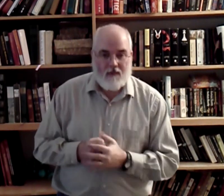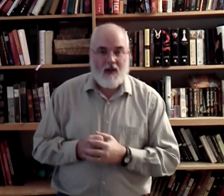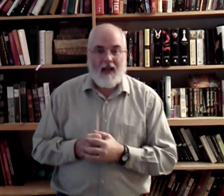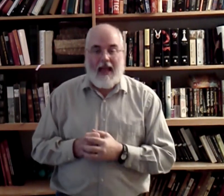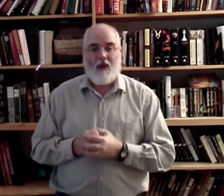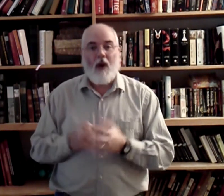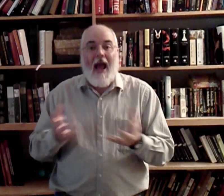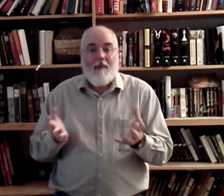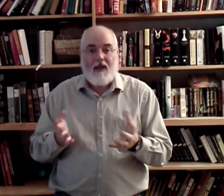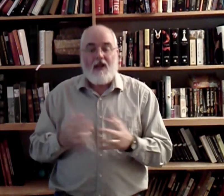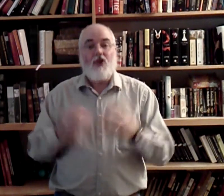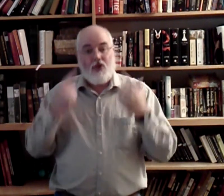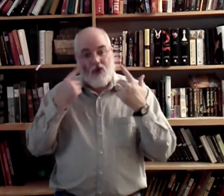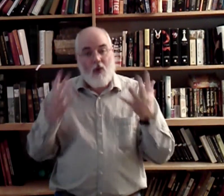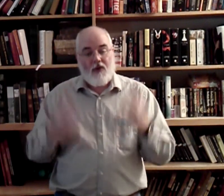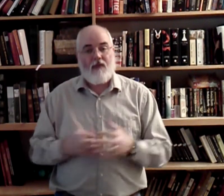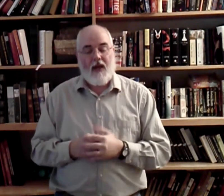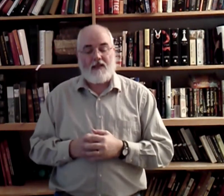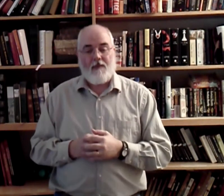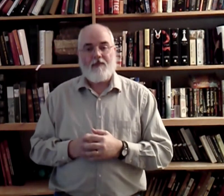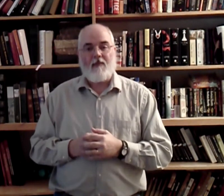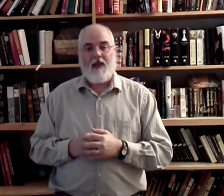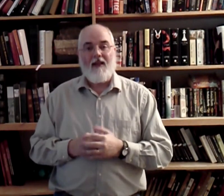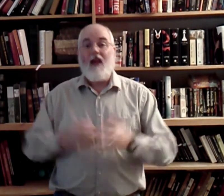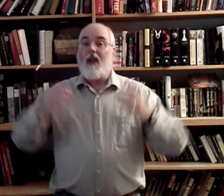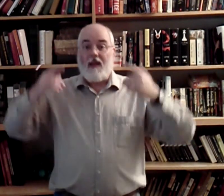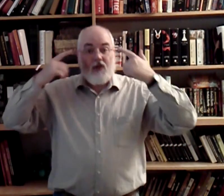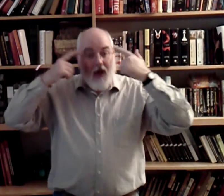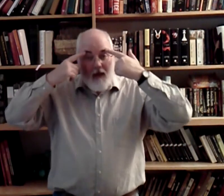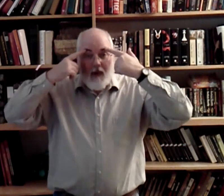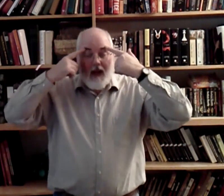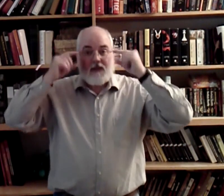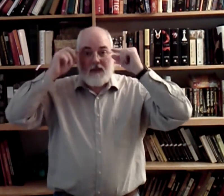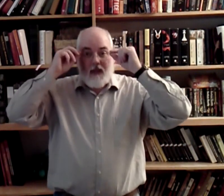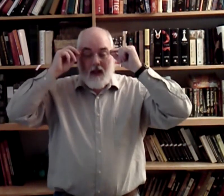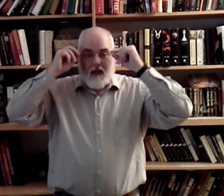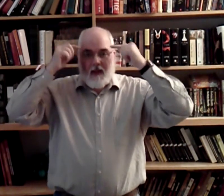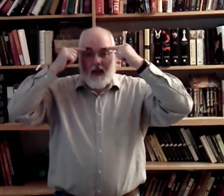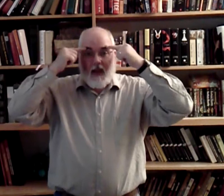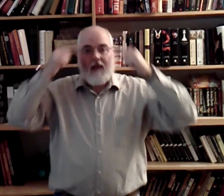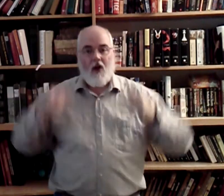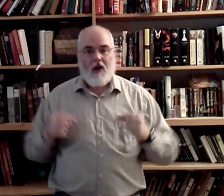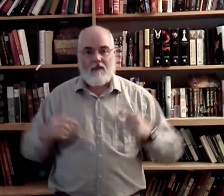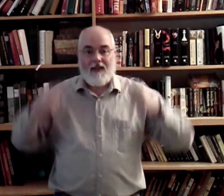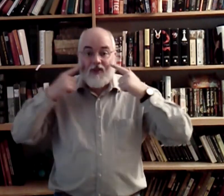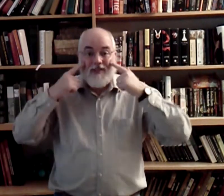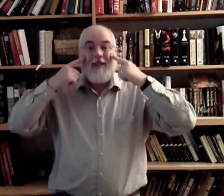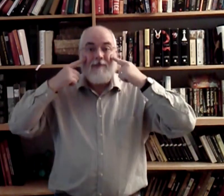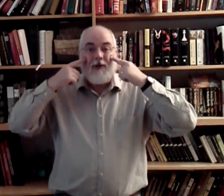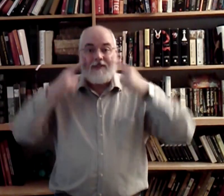for glad or happy to show on your face. Okay? Get your eyebrows involved. Get your cheekbones